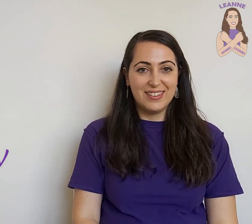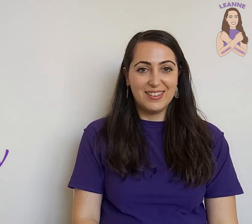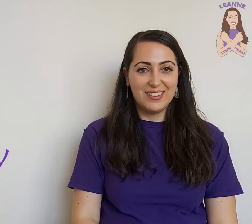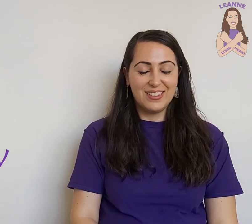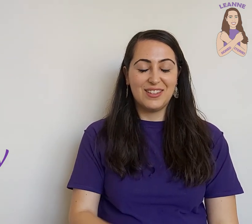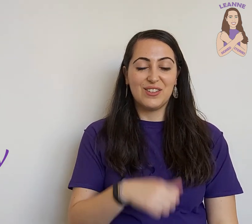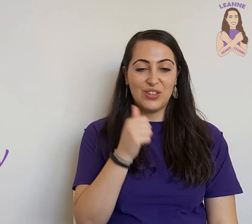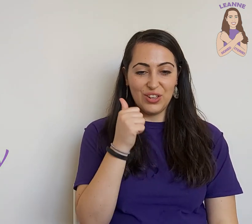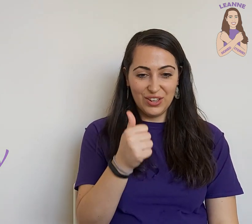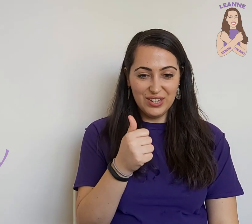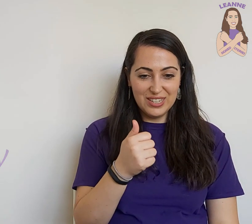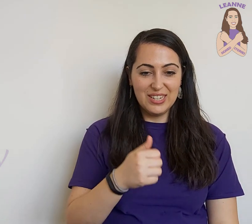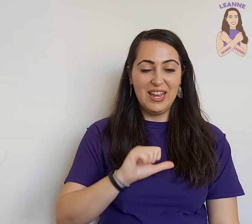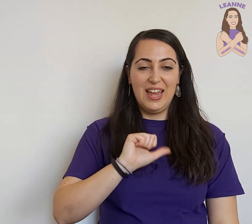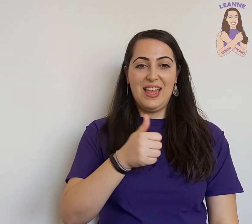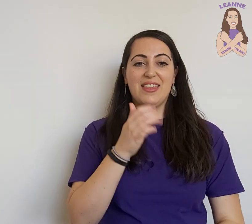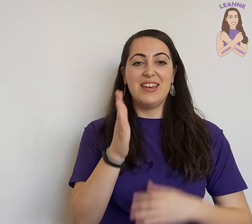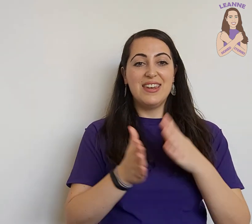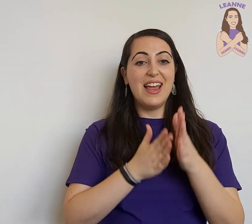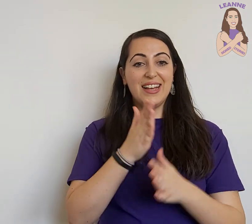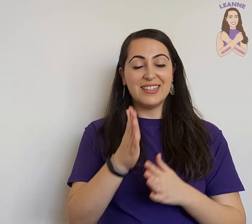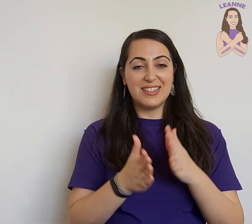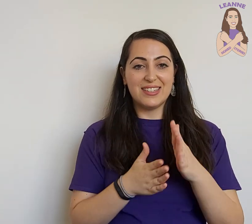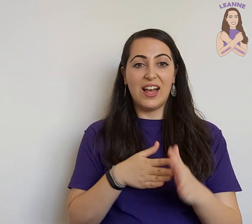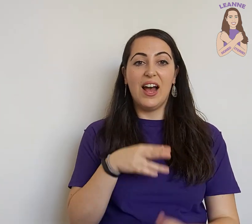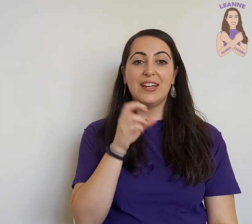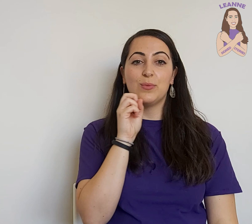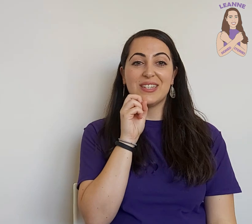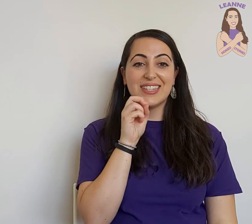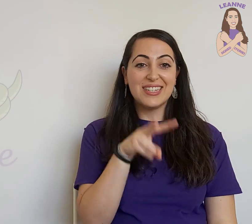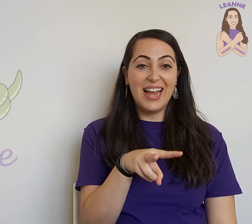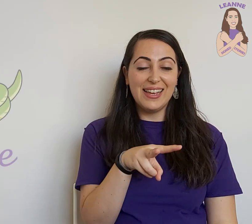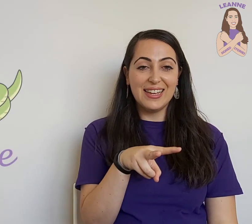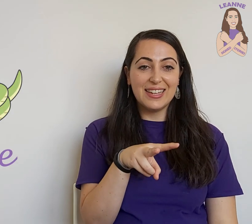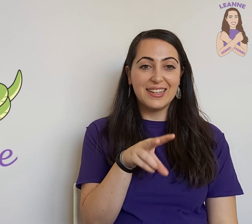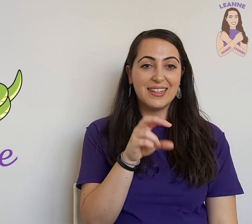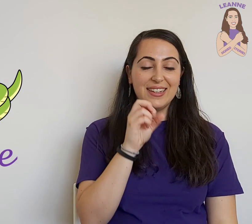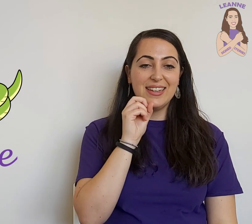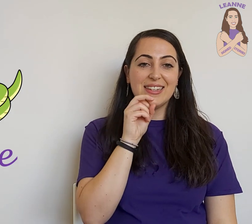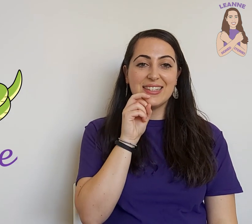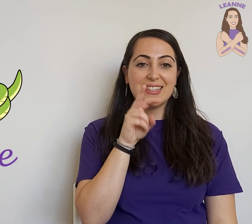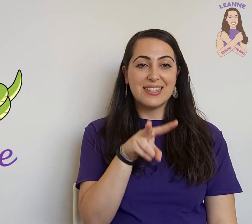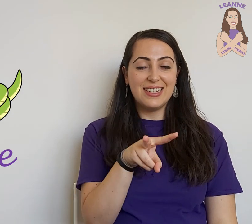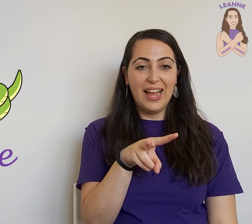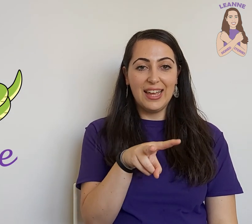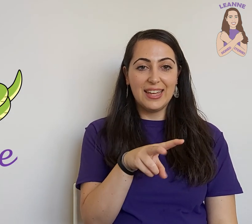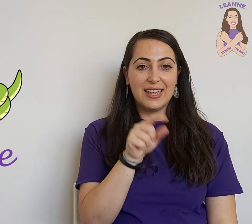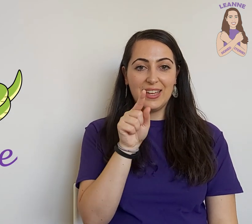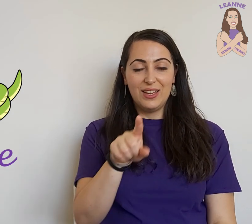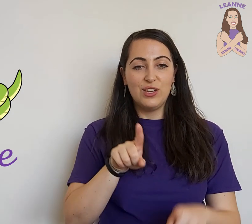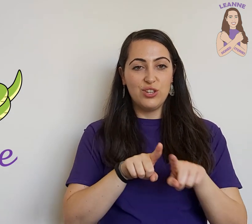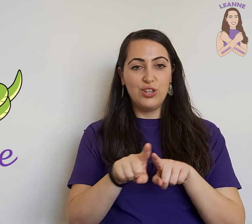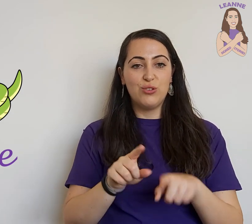Good. The next sign was snake. Snake. You try.